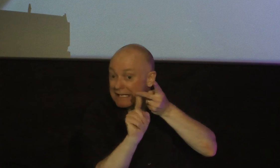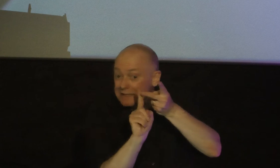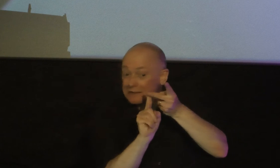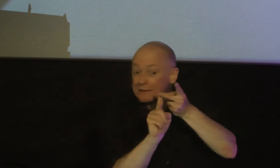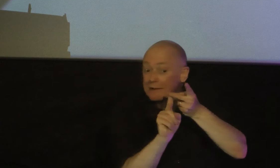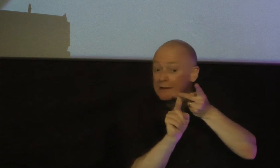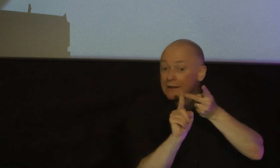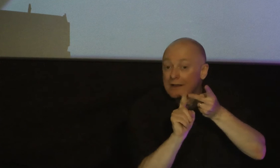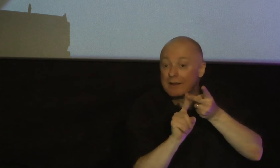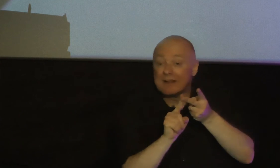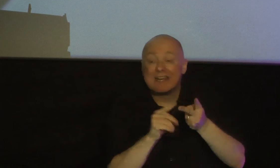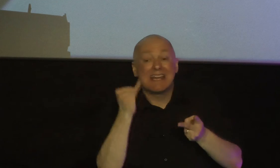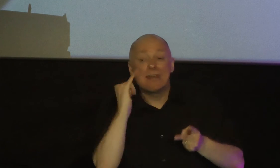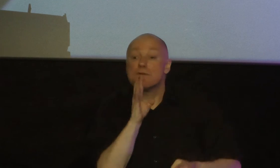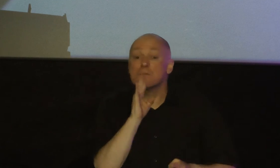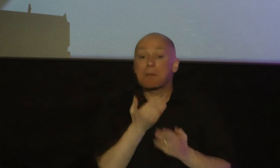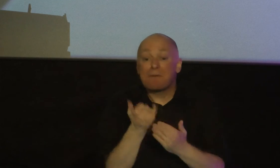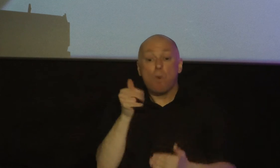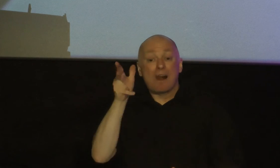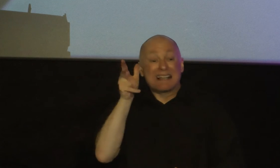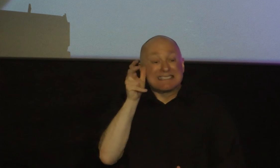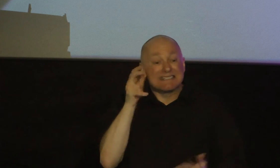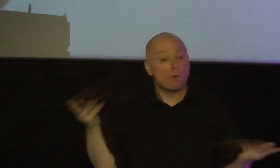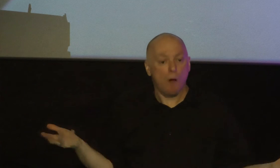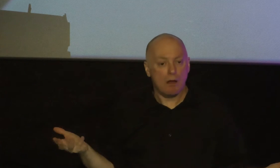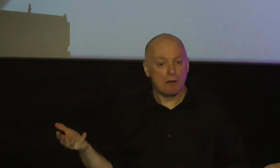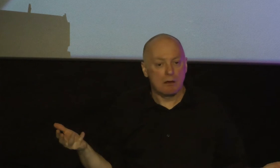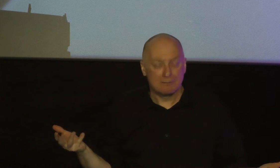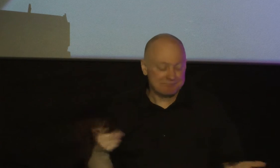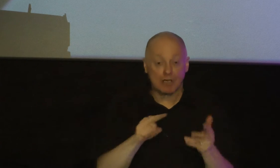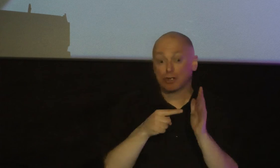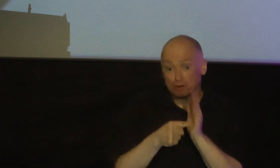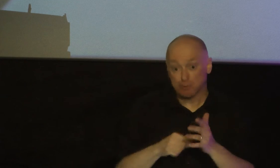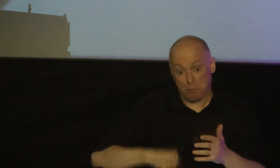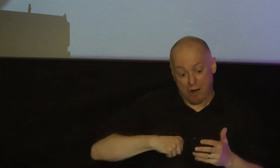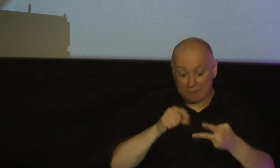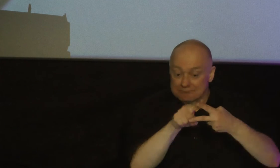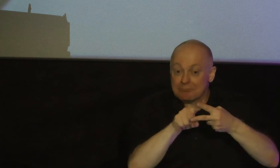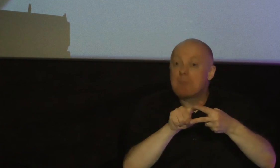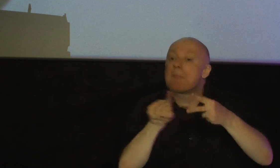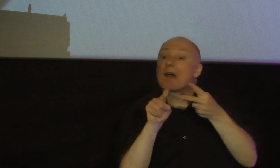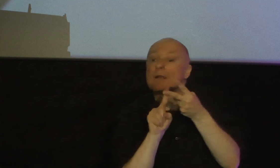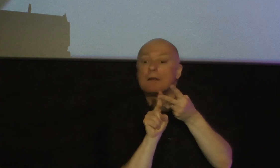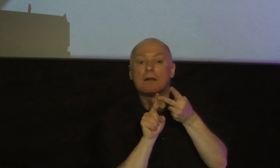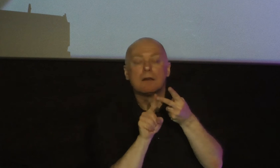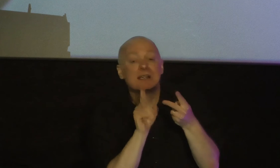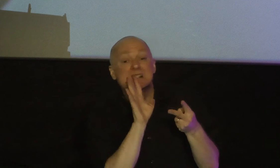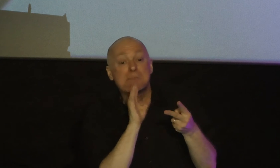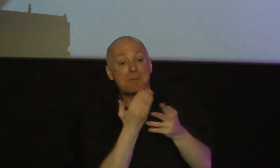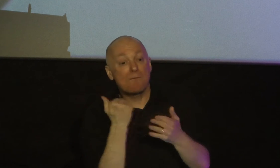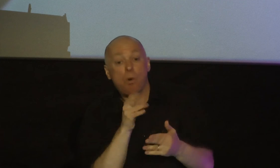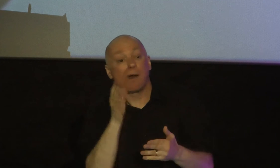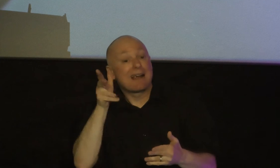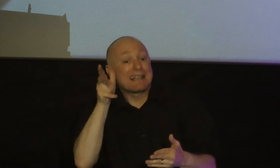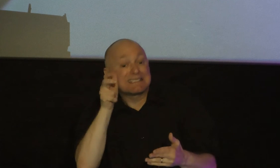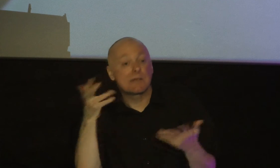to speak before listening is foolish because not only reveals pride write this down to speak before listening is foolish because it reveals